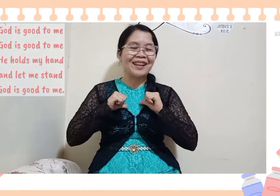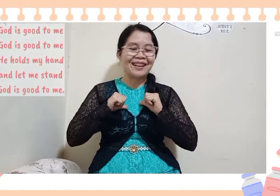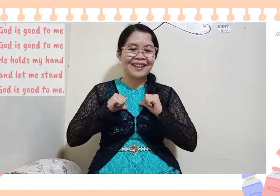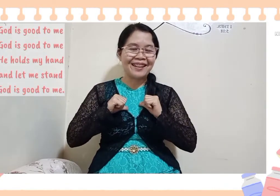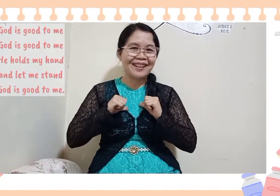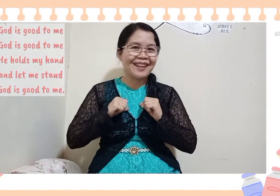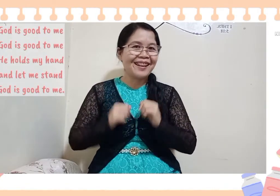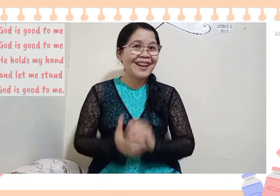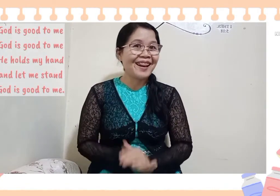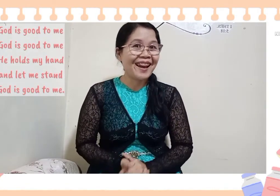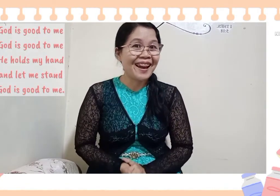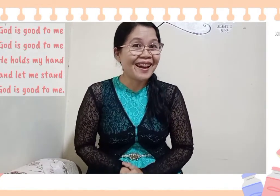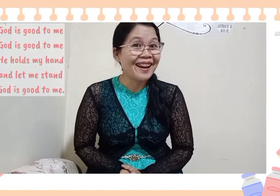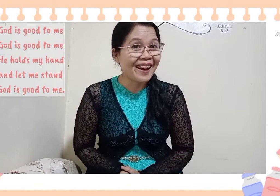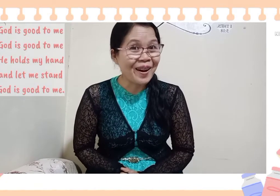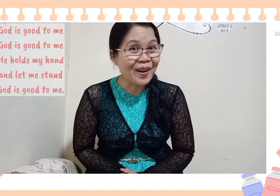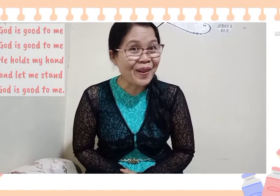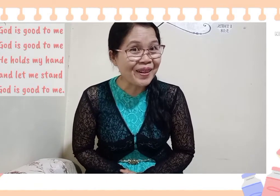to me.